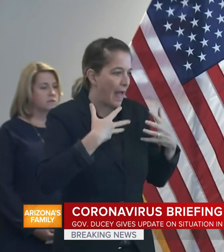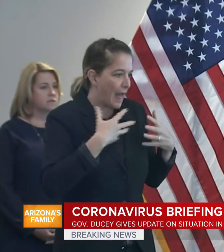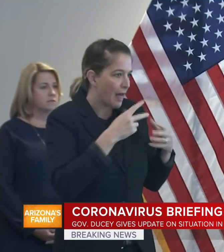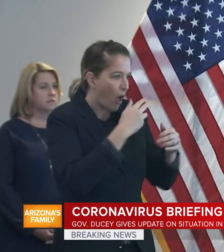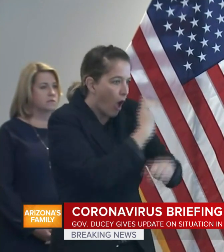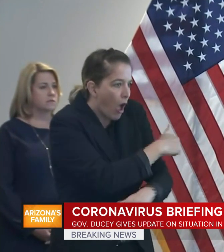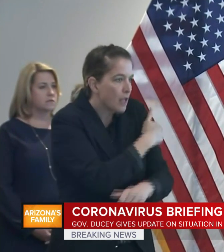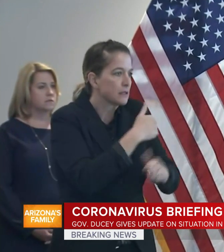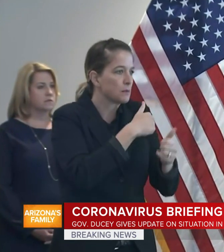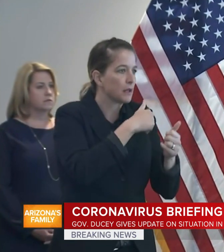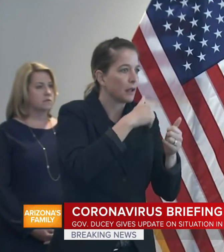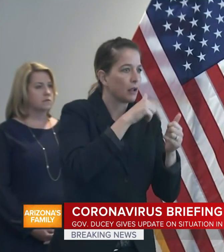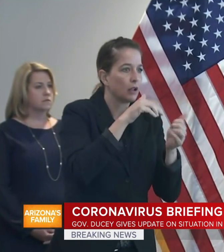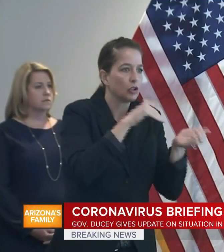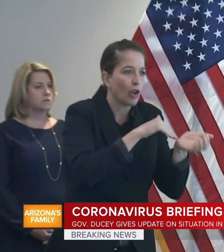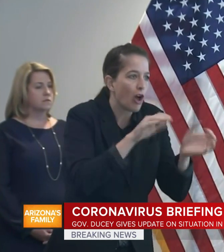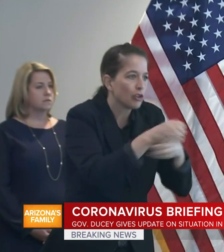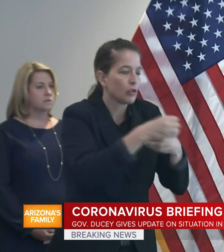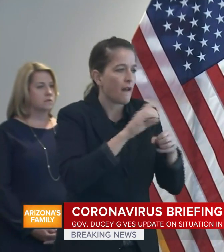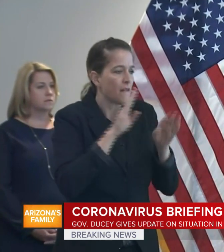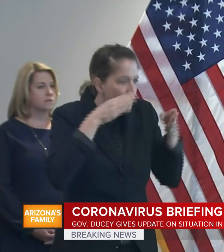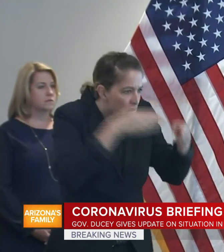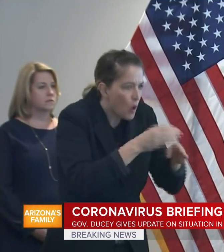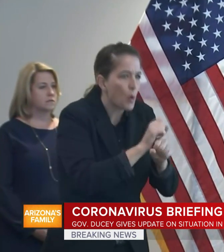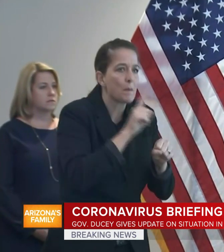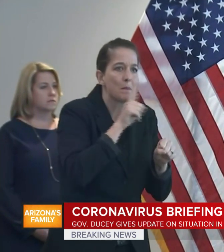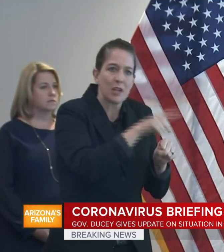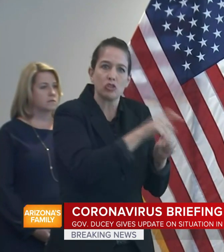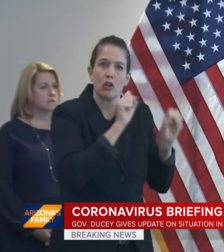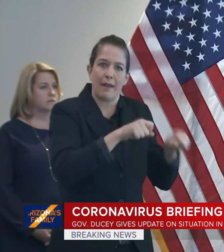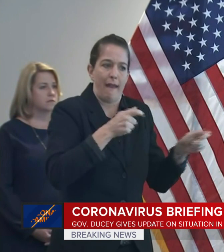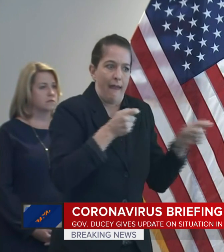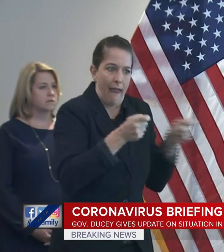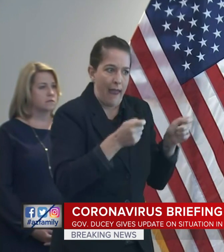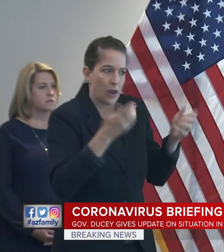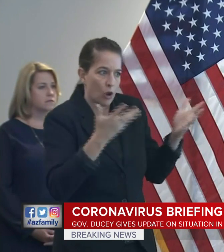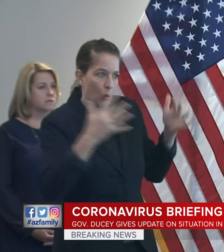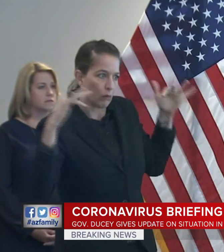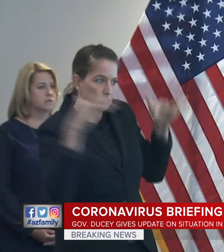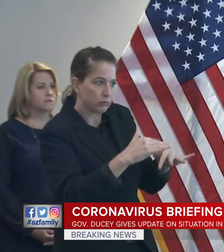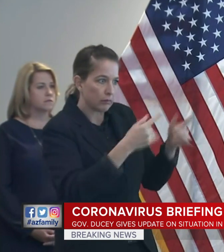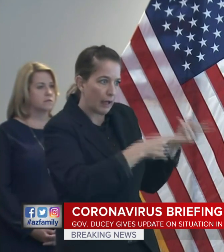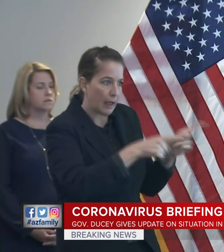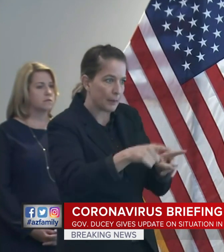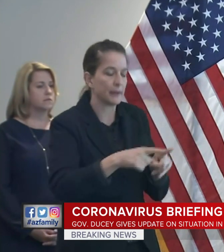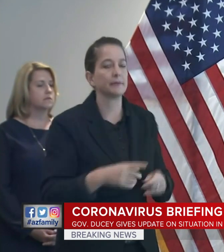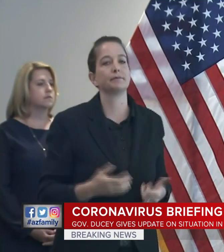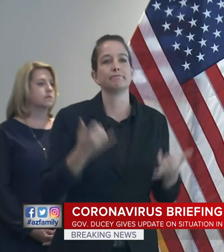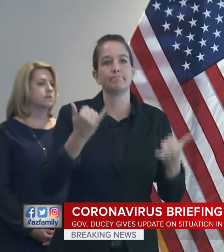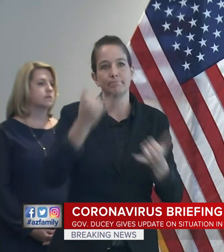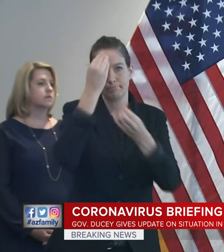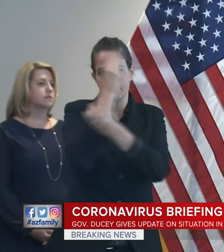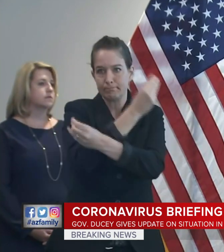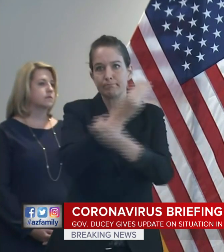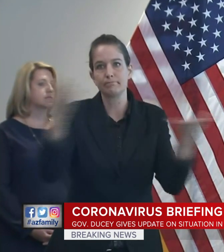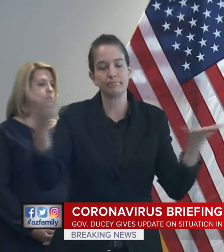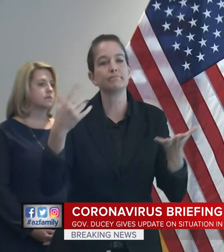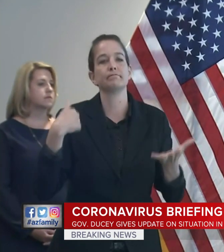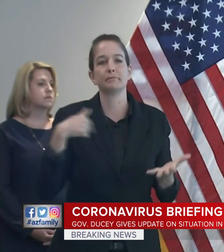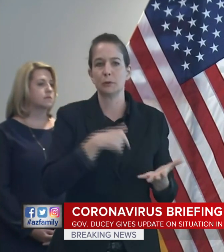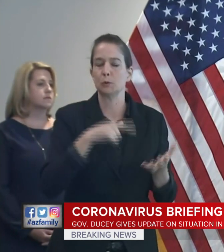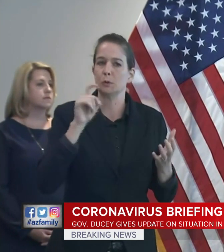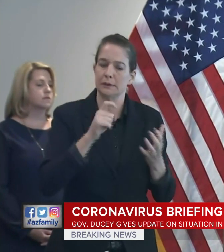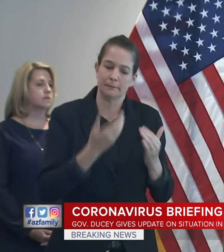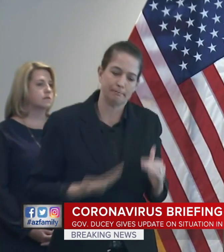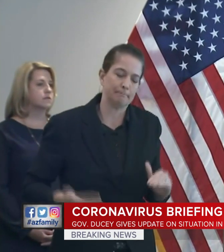Today, I'm announcing that the time for further action is now. Earlier this morning,